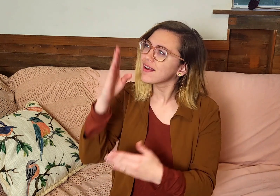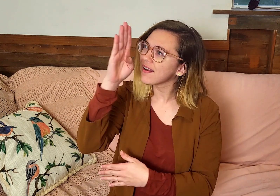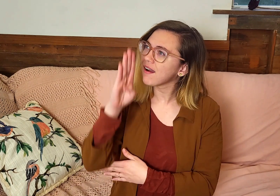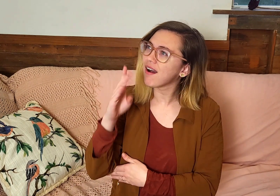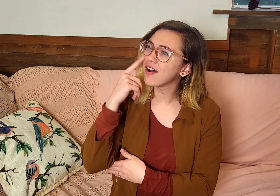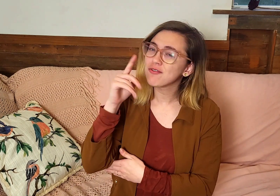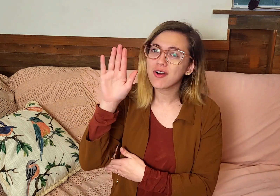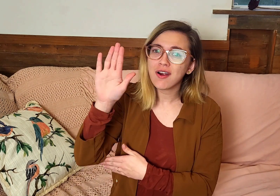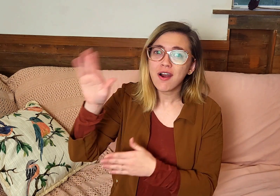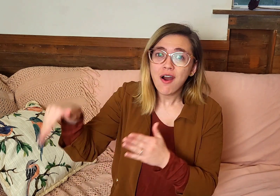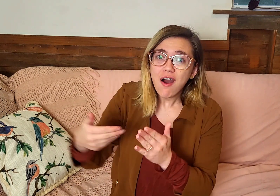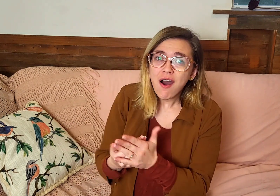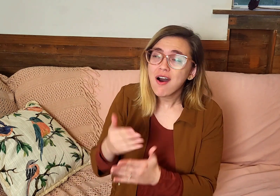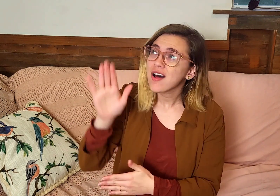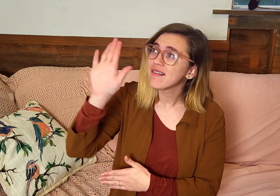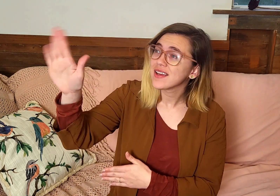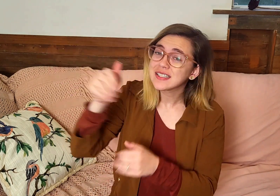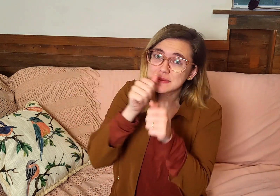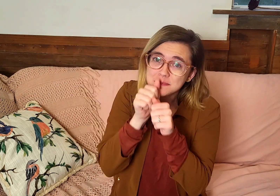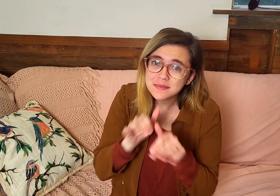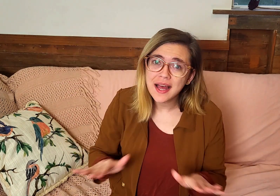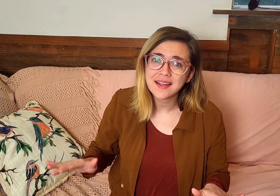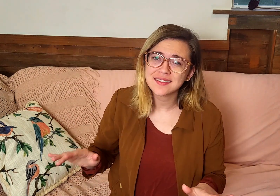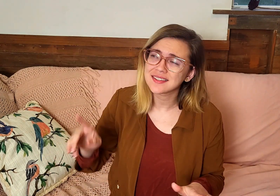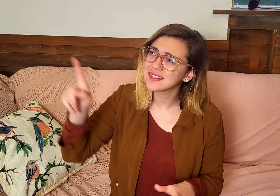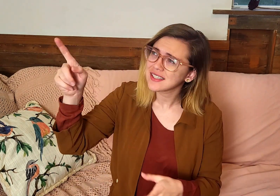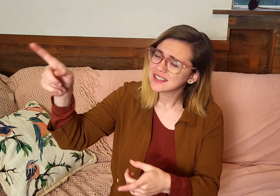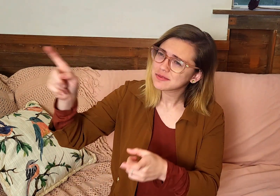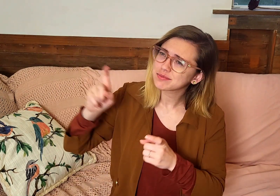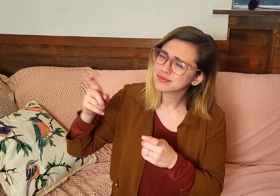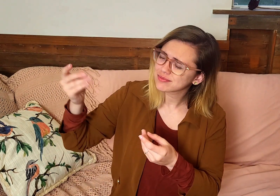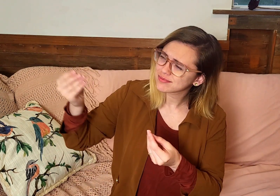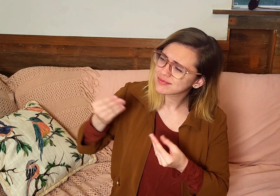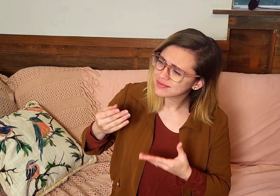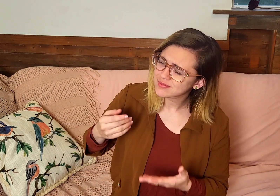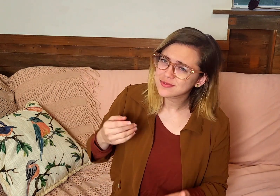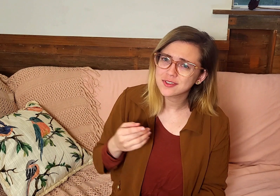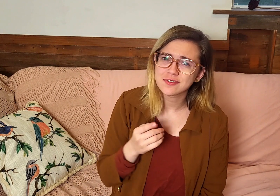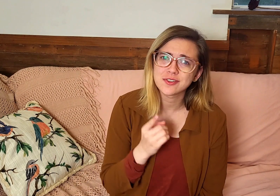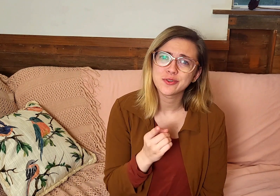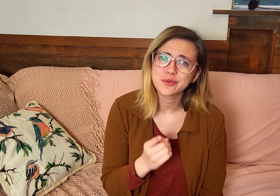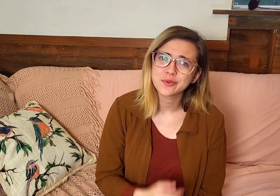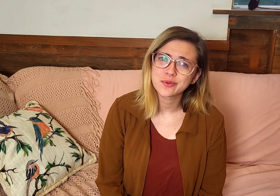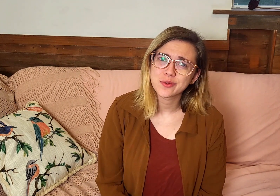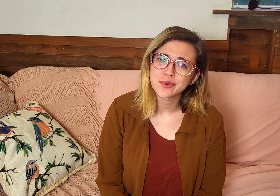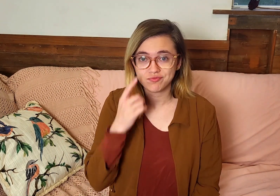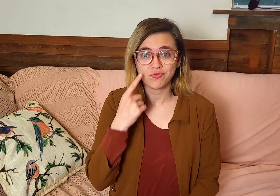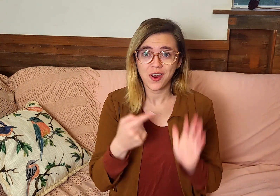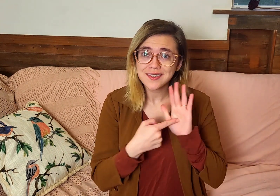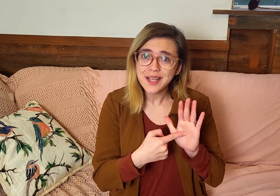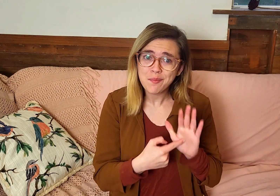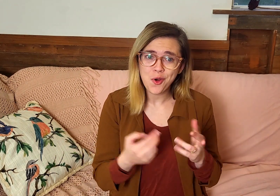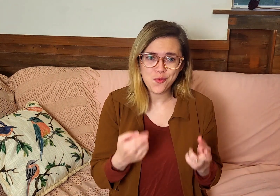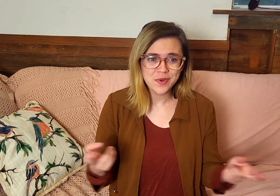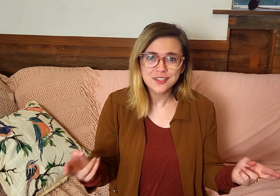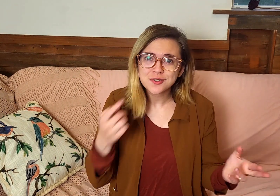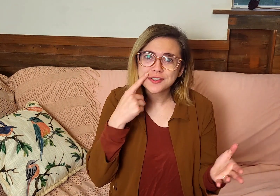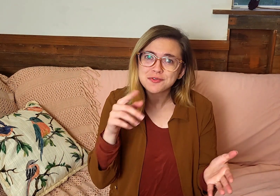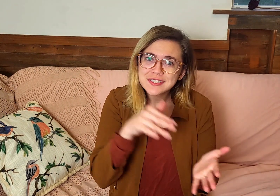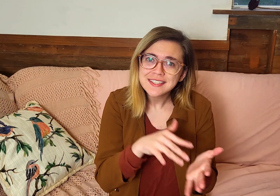God for all of his blessings that he has given us and giving you, for example, the